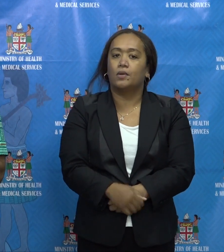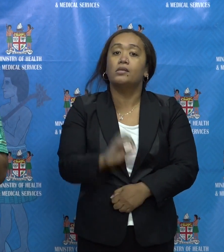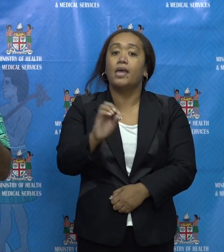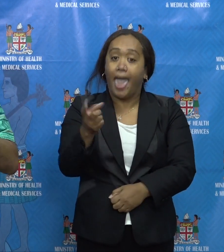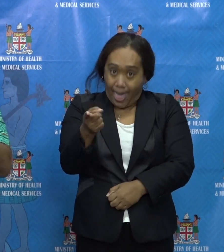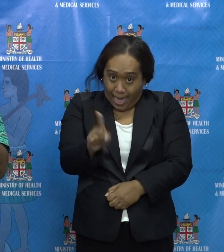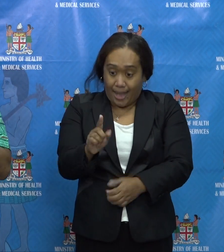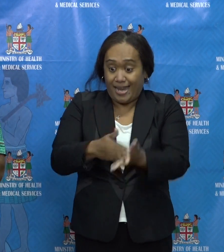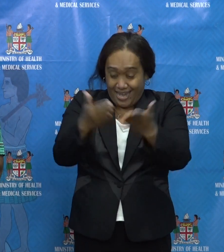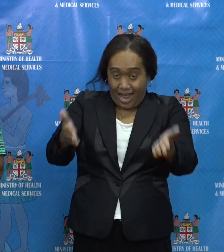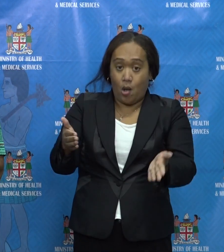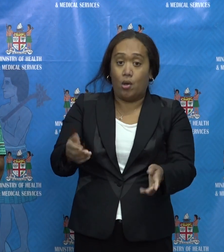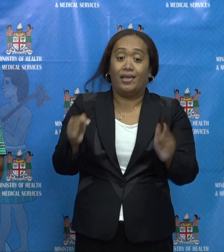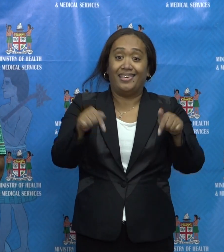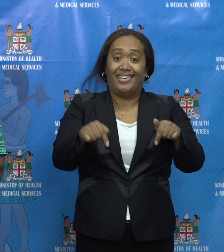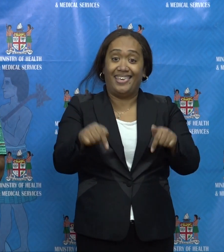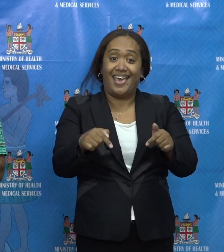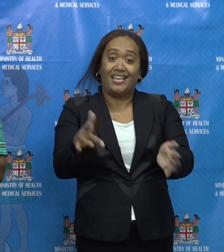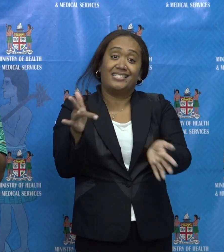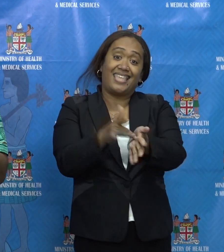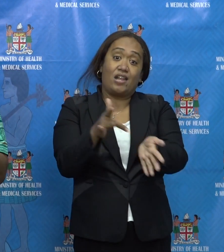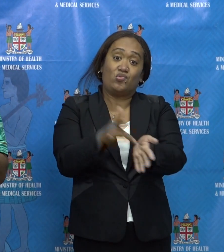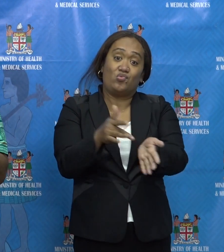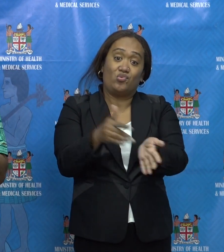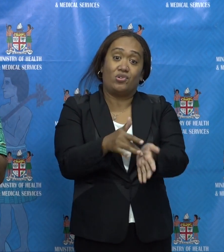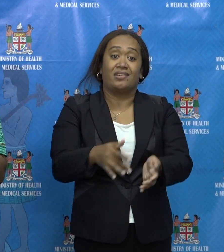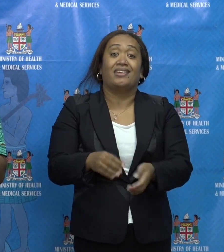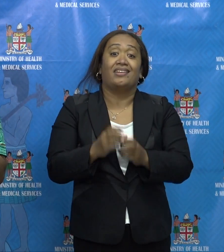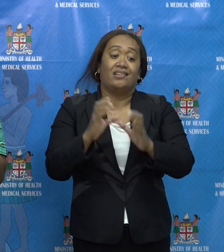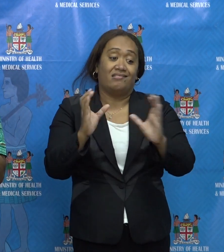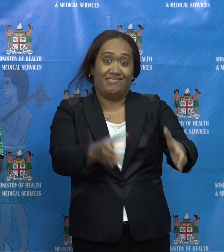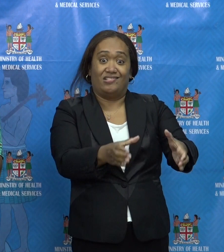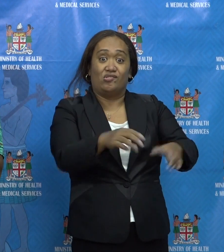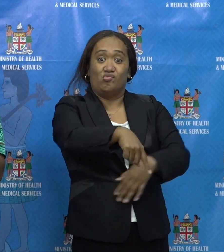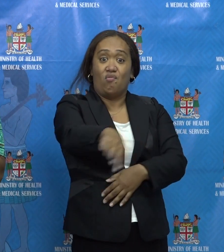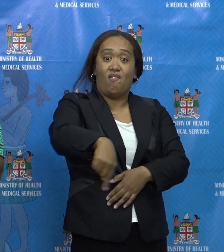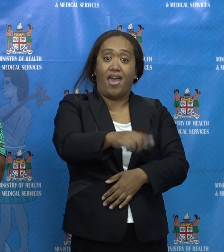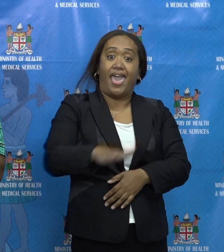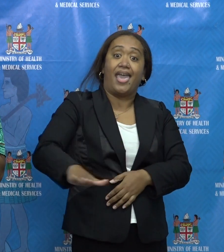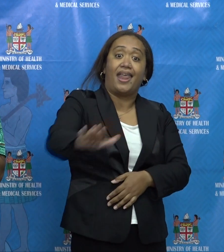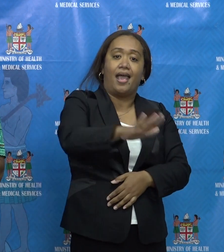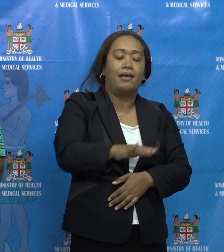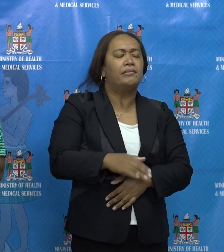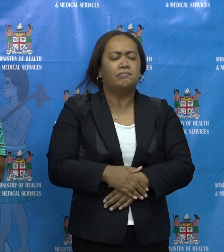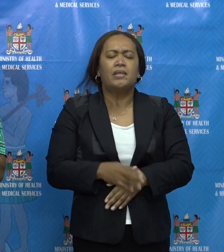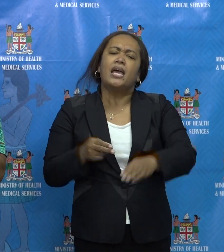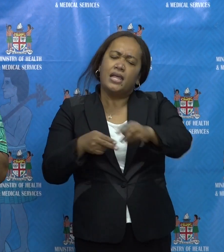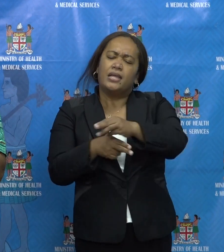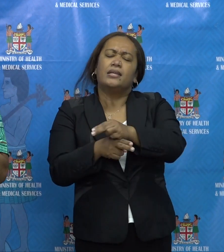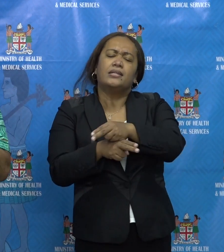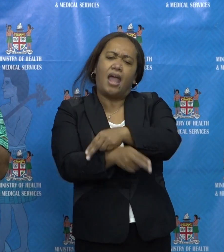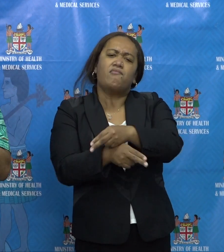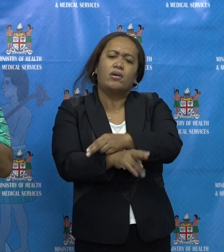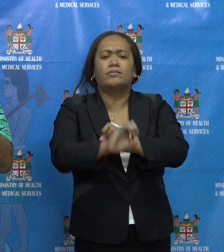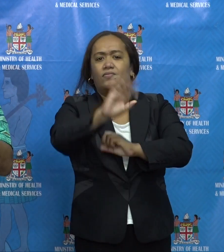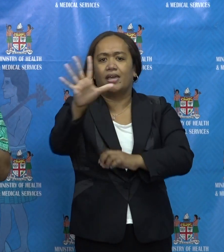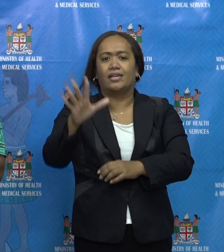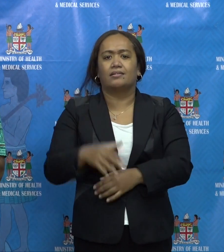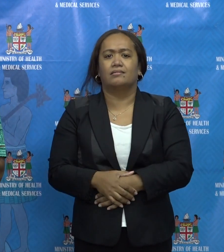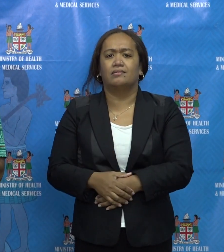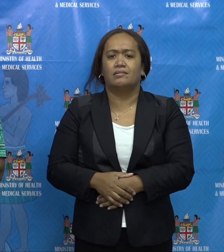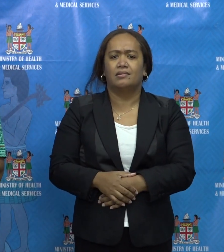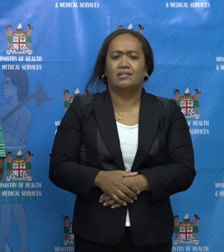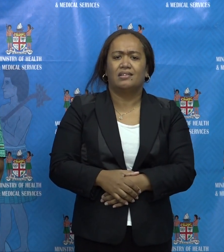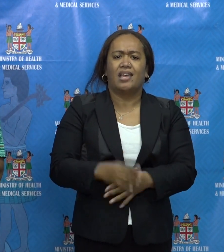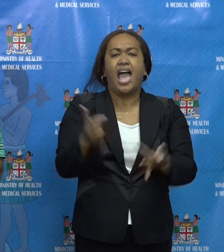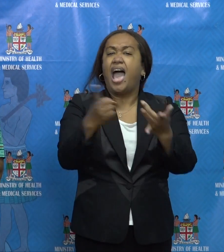And within the Central Division, we don't have a hospital other than Navajo that is well located to function. It's, the rest are a bit too far